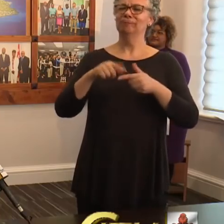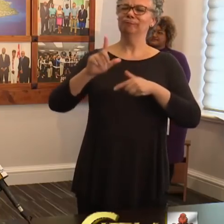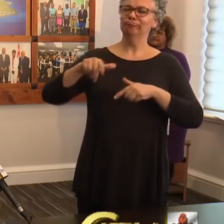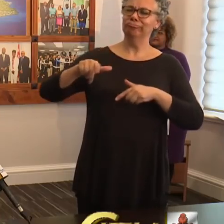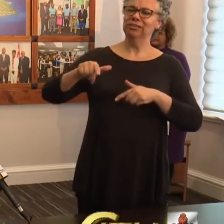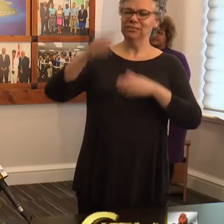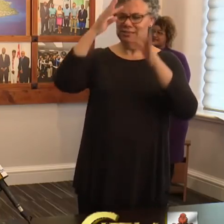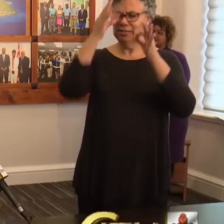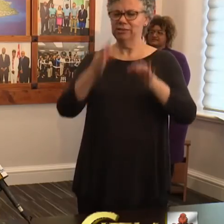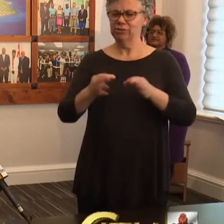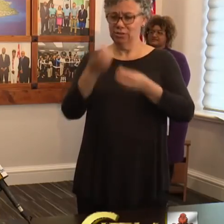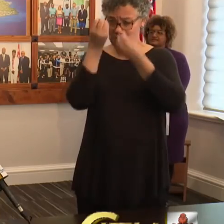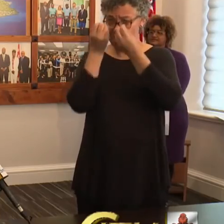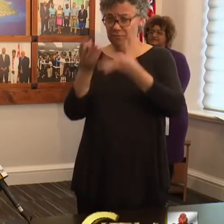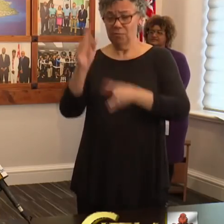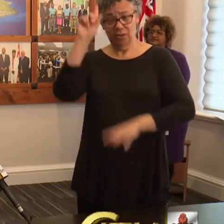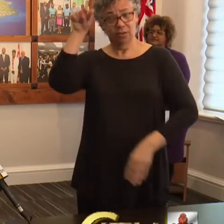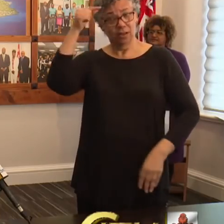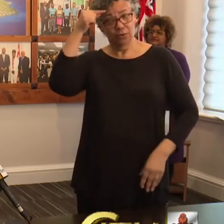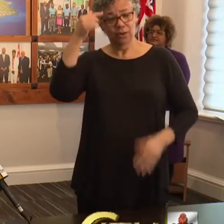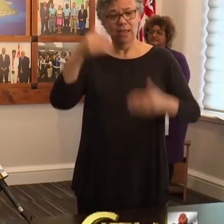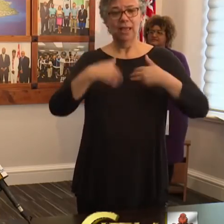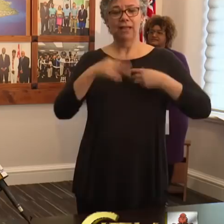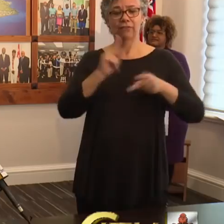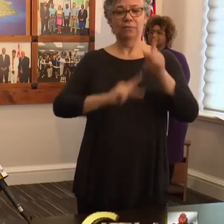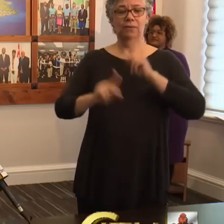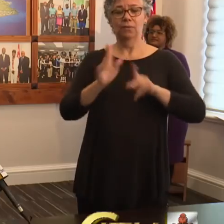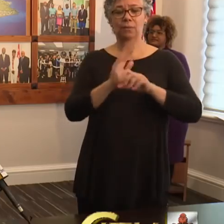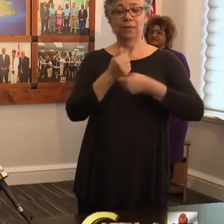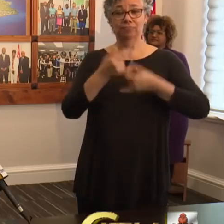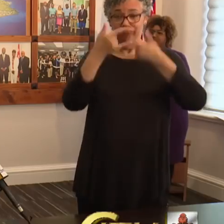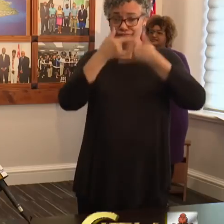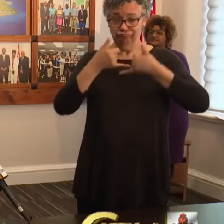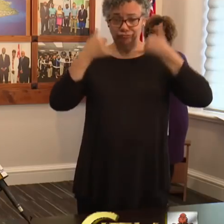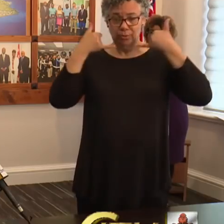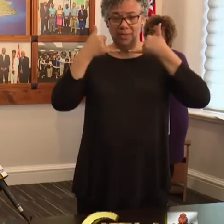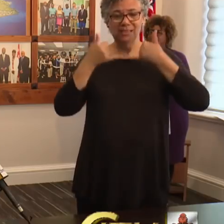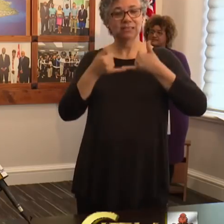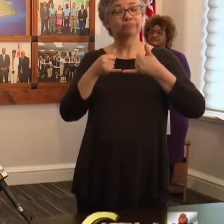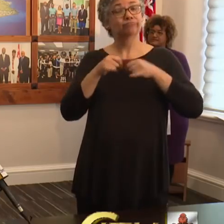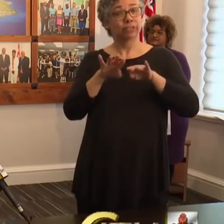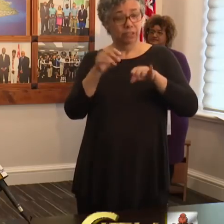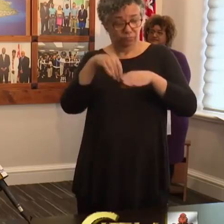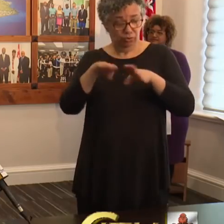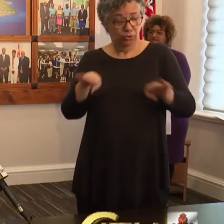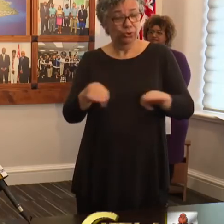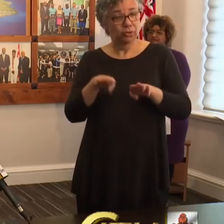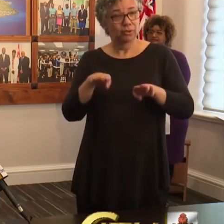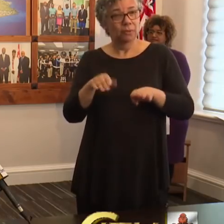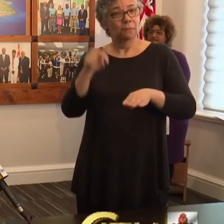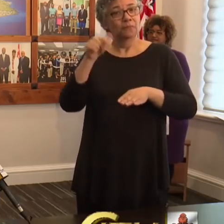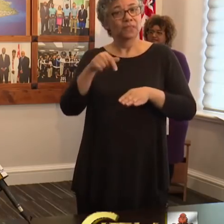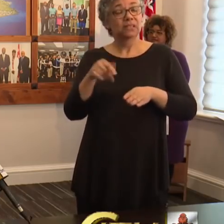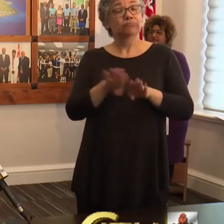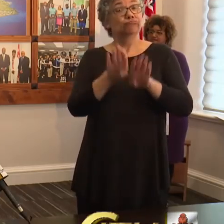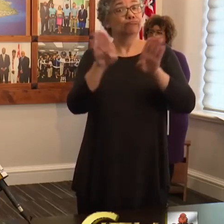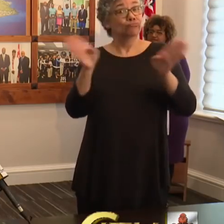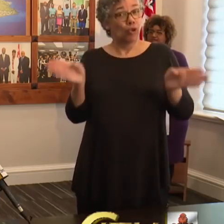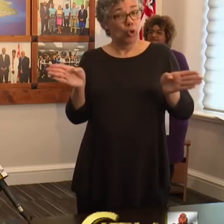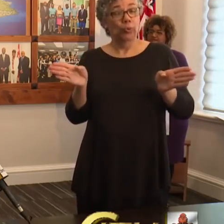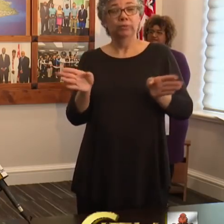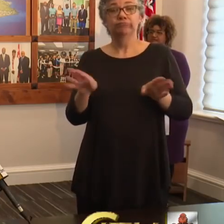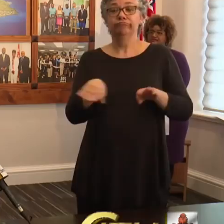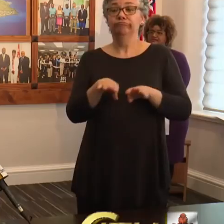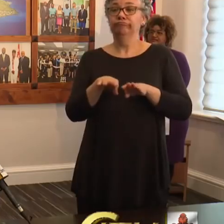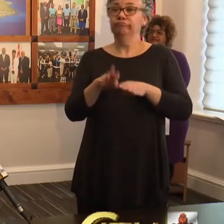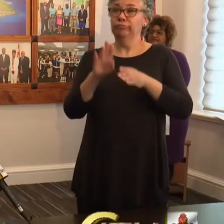the idea of having persons making masks locally. The idea is that this is an open community initiative to get people to be